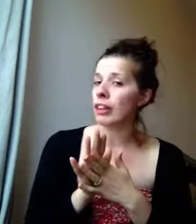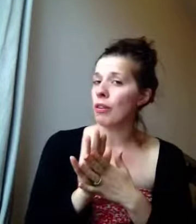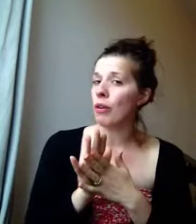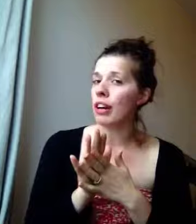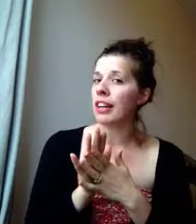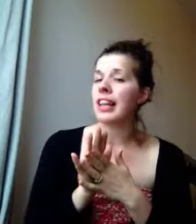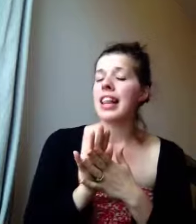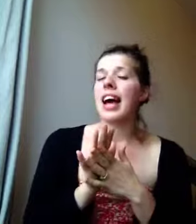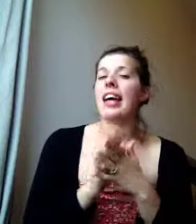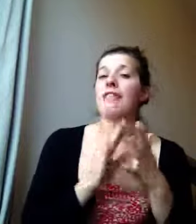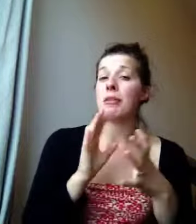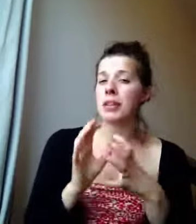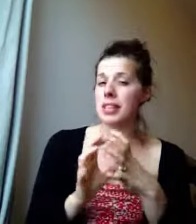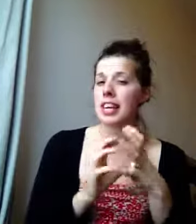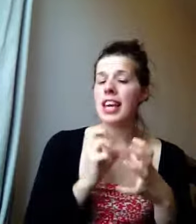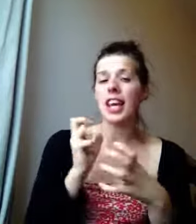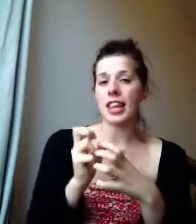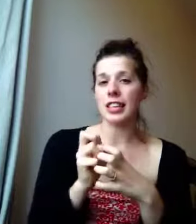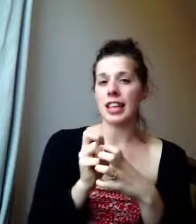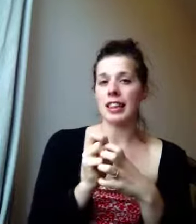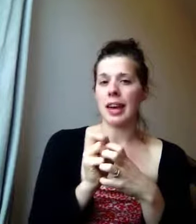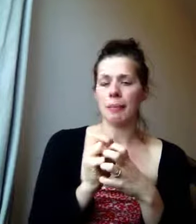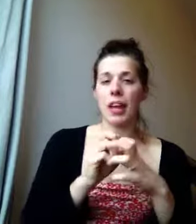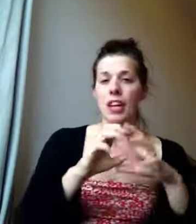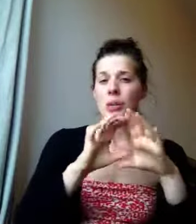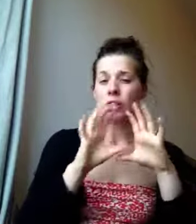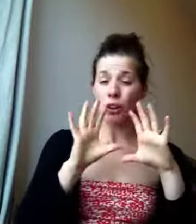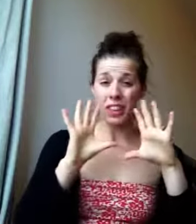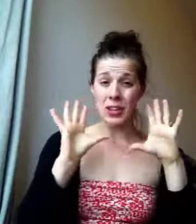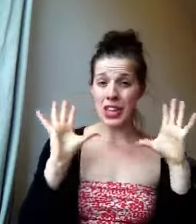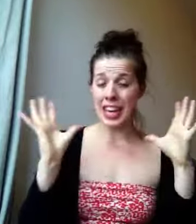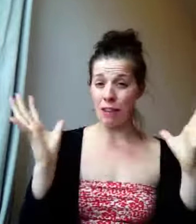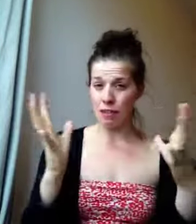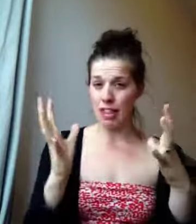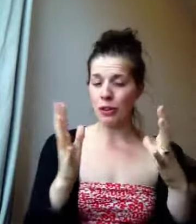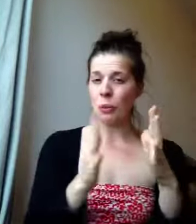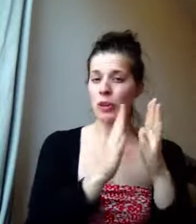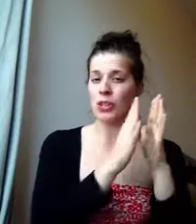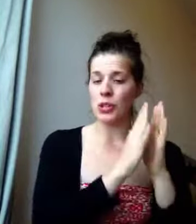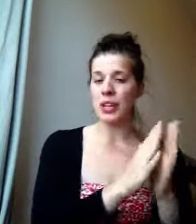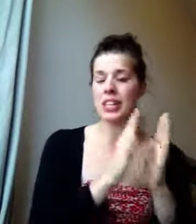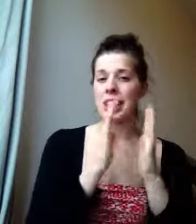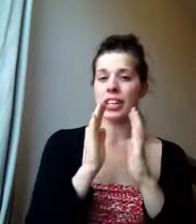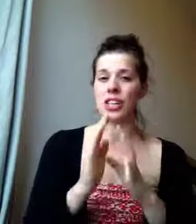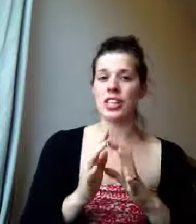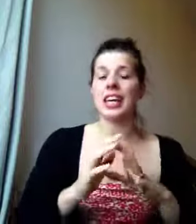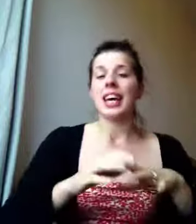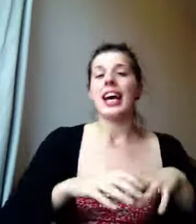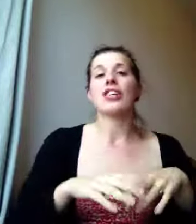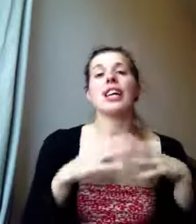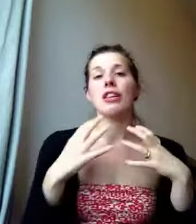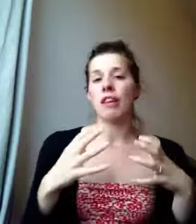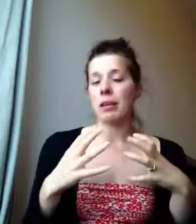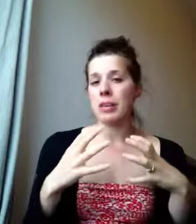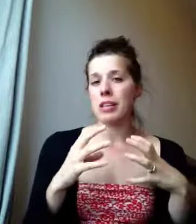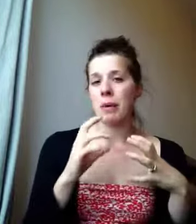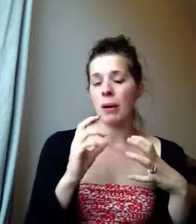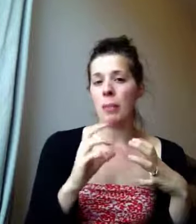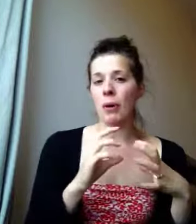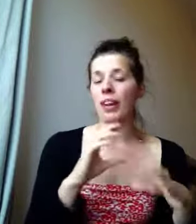liver oil and vitamin C and things like that. So it's not that you take everything all at once, you do it in stages. And you take the recommended amount in the bottle